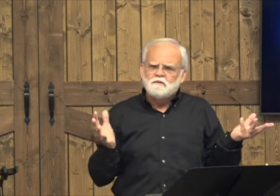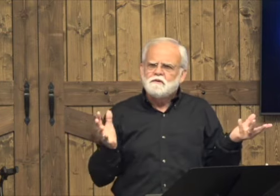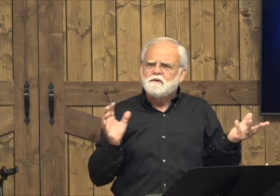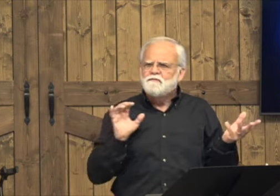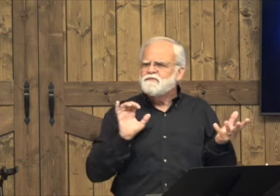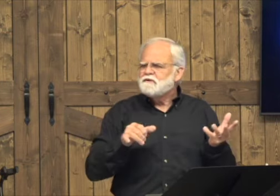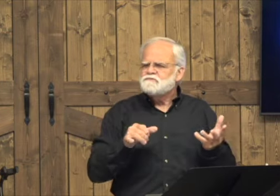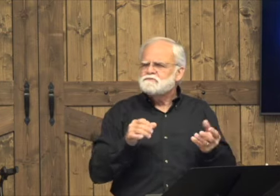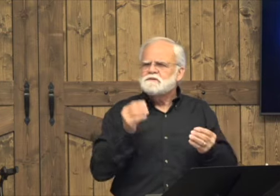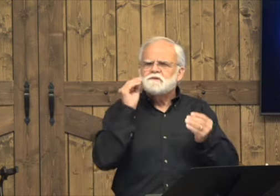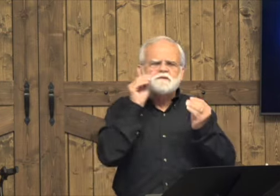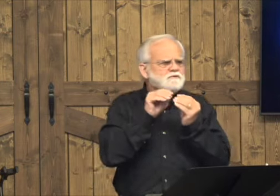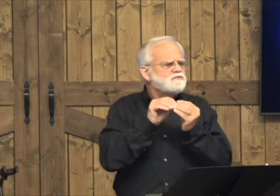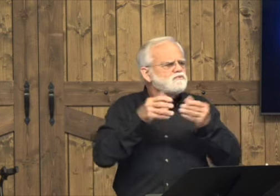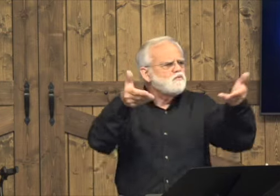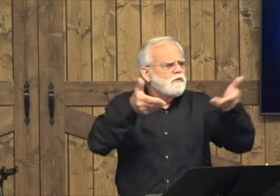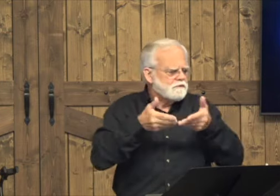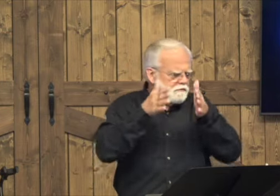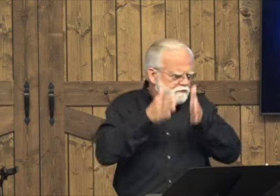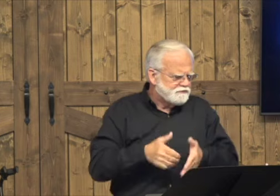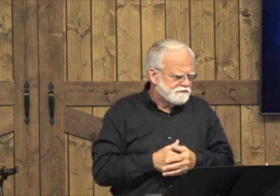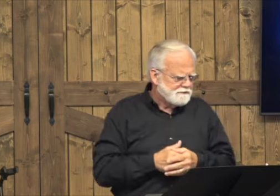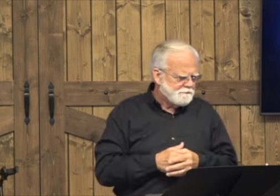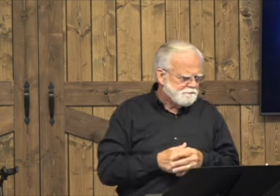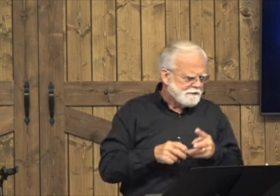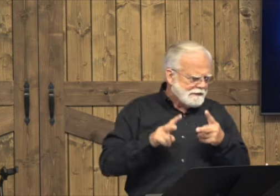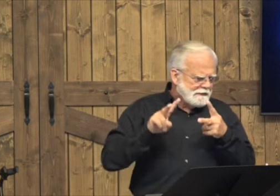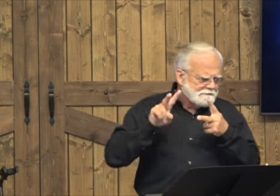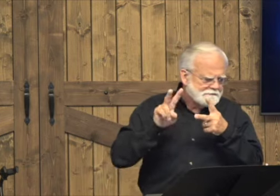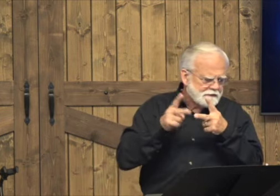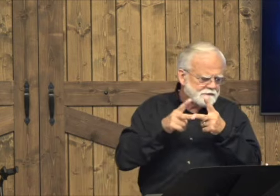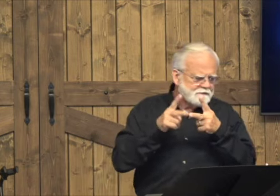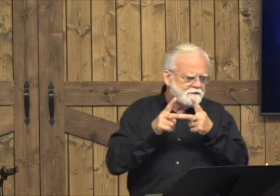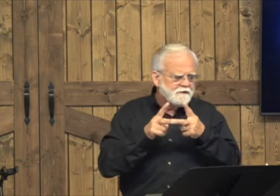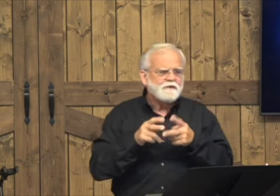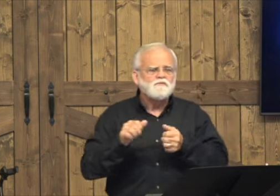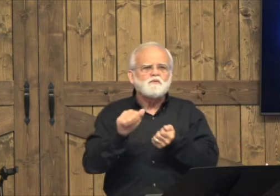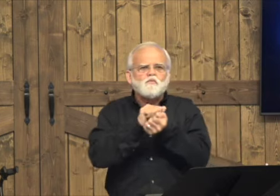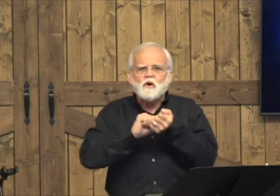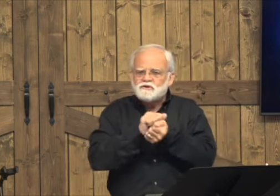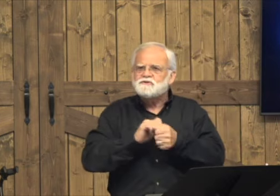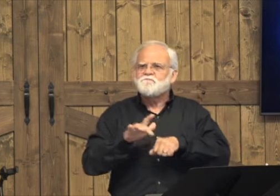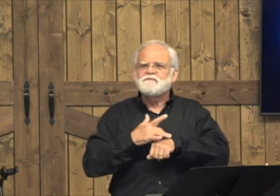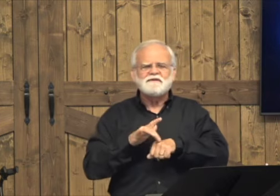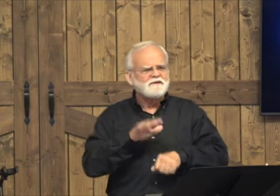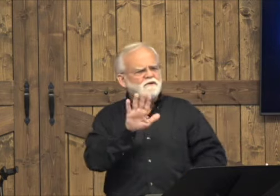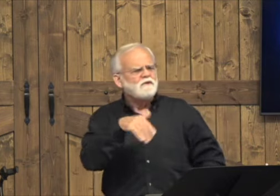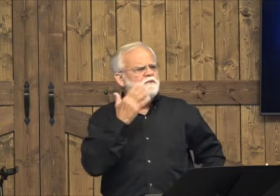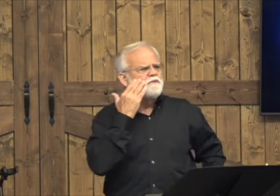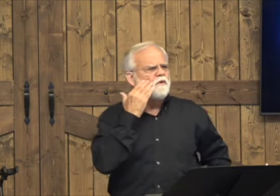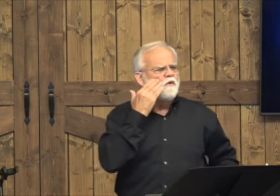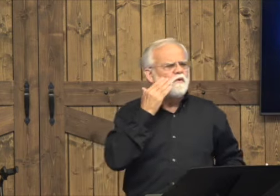kiss, but it's the type of kiss that greeted someone. And then also, they were to wash their feet.